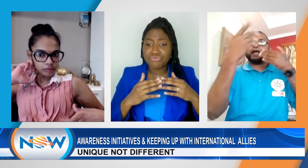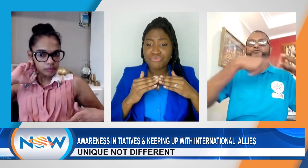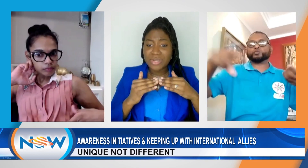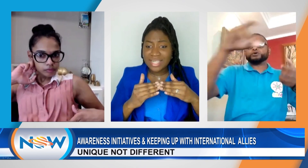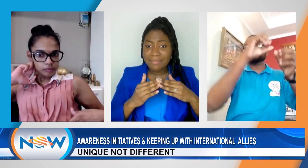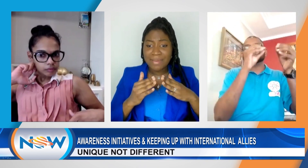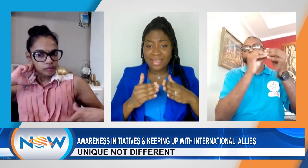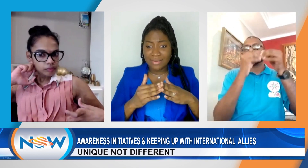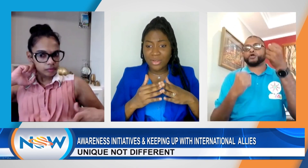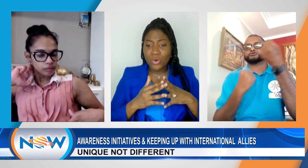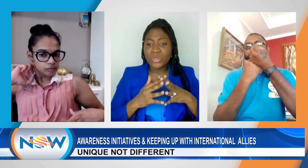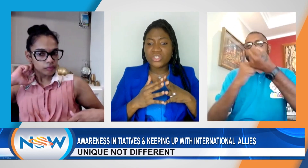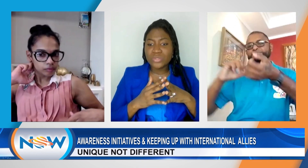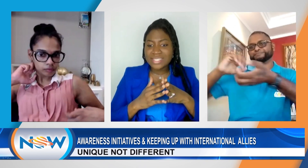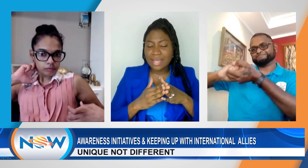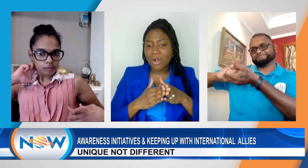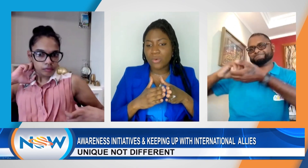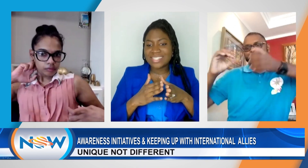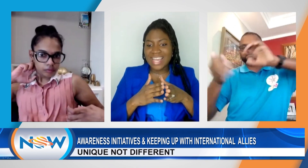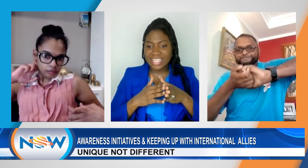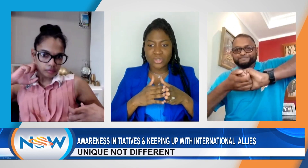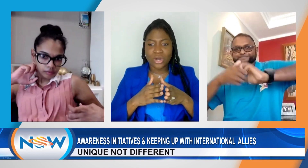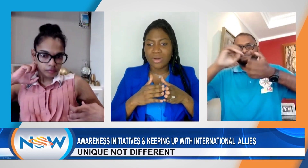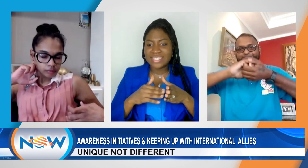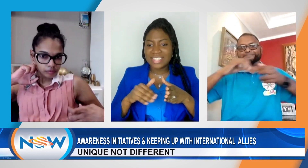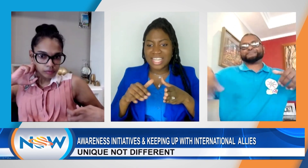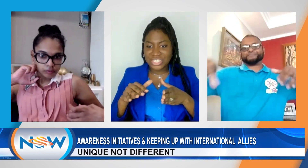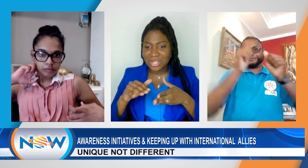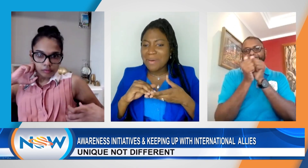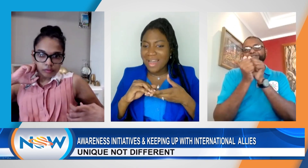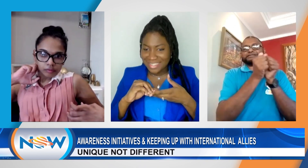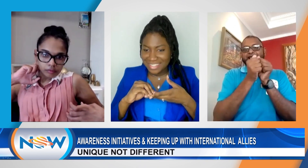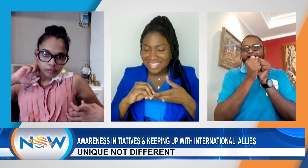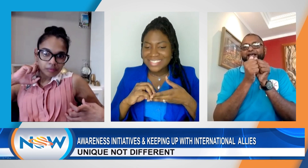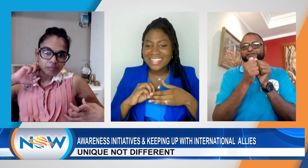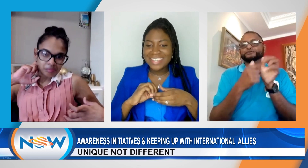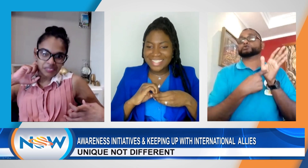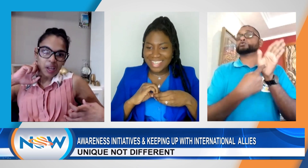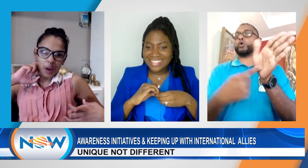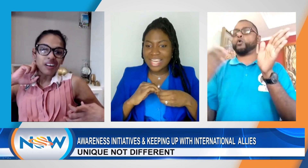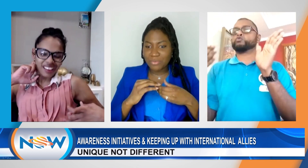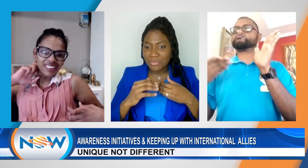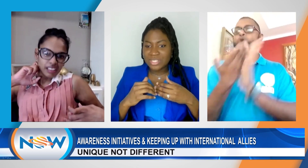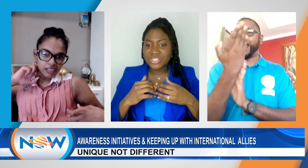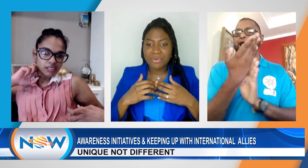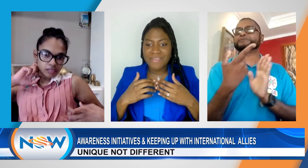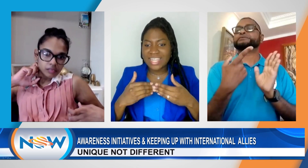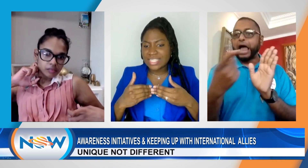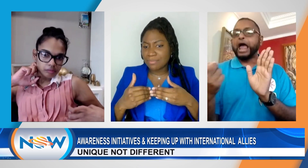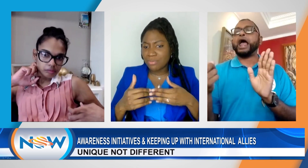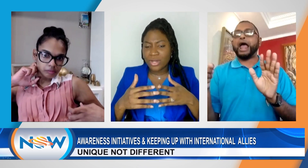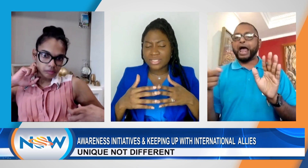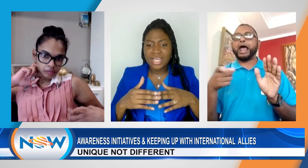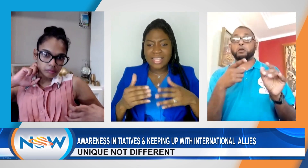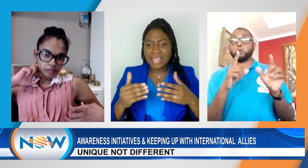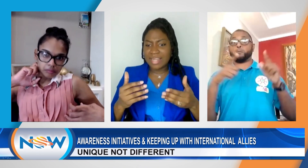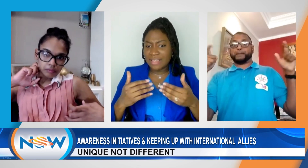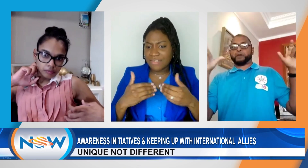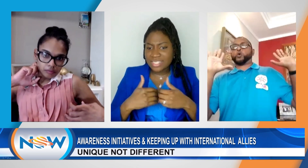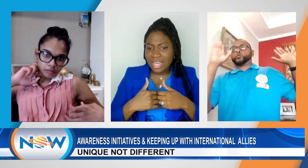really big, we do step outside to our international partners. Yes. And we should provide that support. They give us the